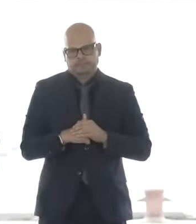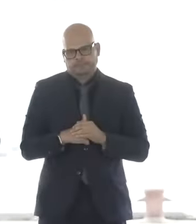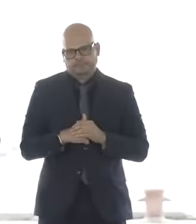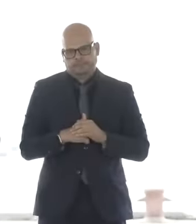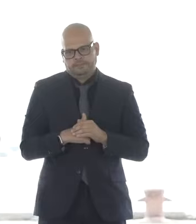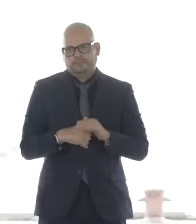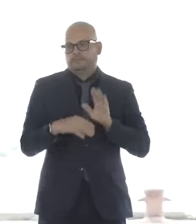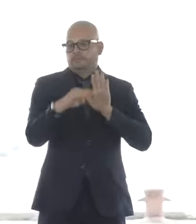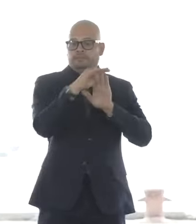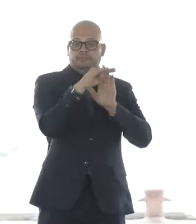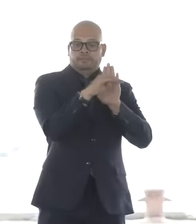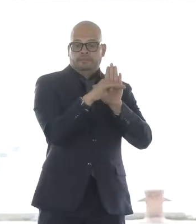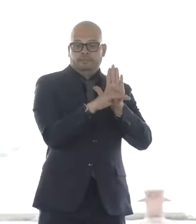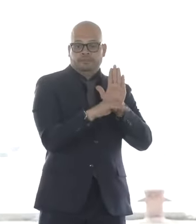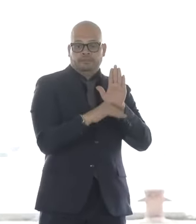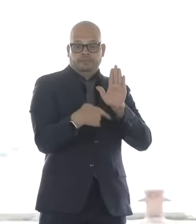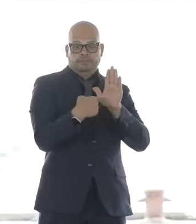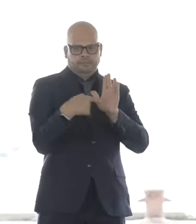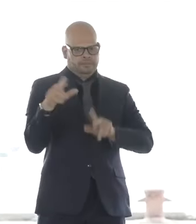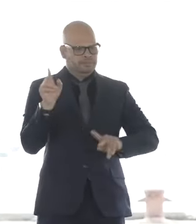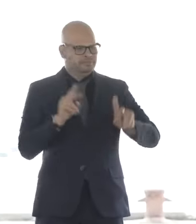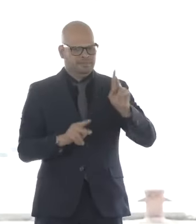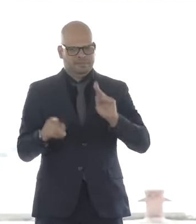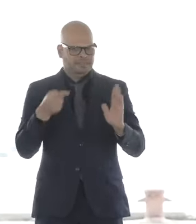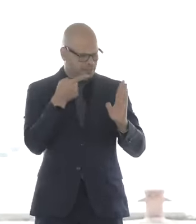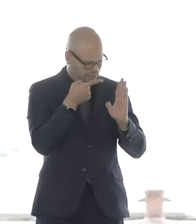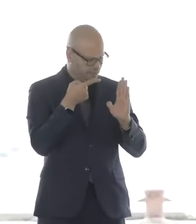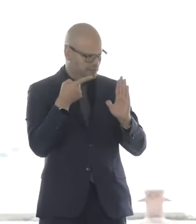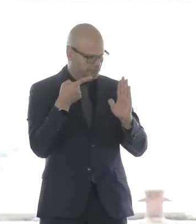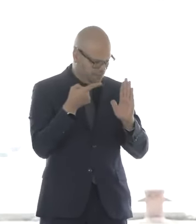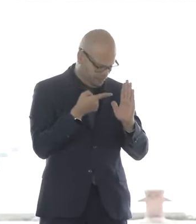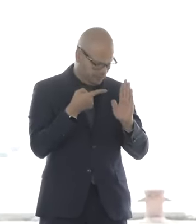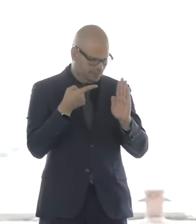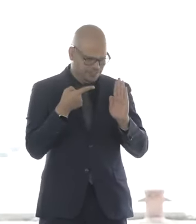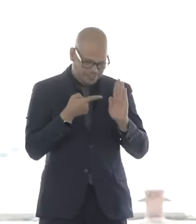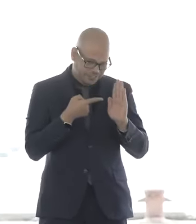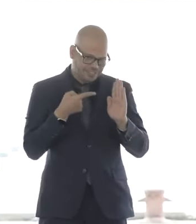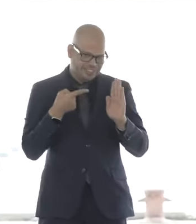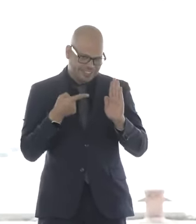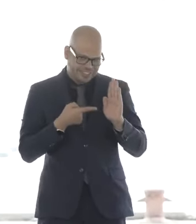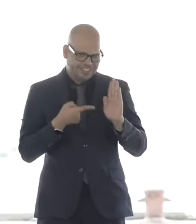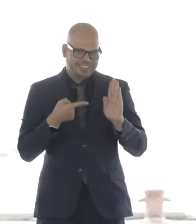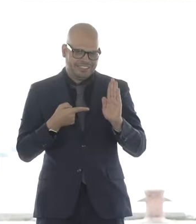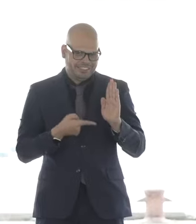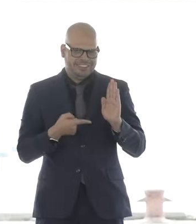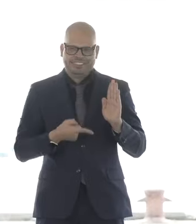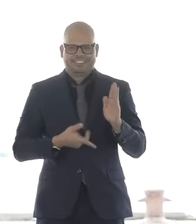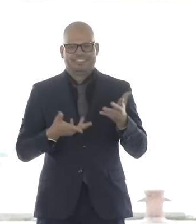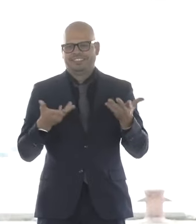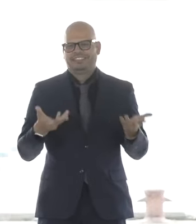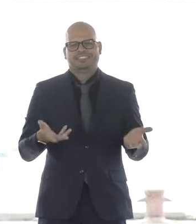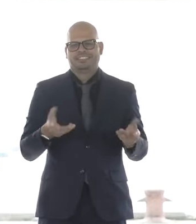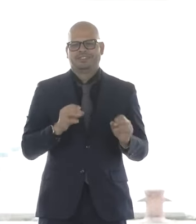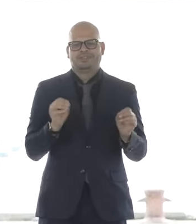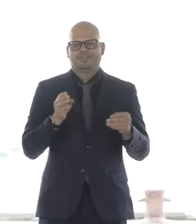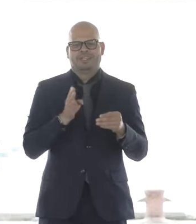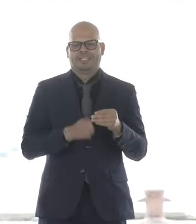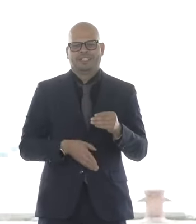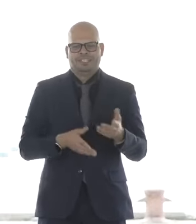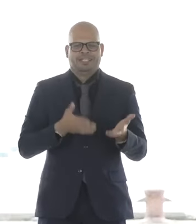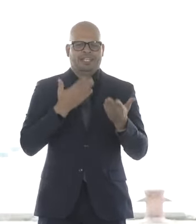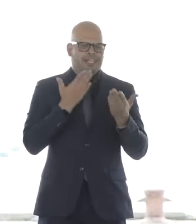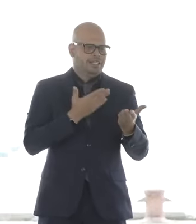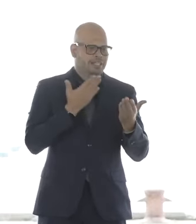We appreciate the tireless support of Governor Healy, Lieutenant Governor Driscoll, Secretary Tepper,